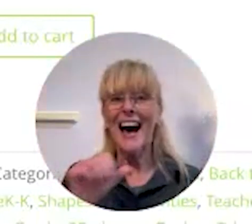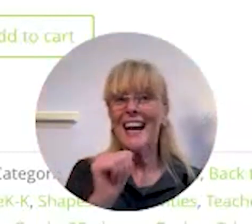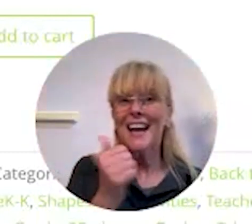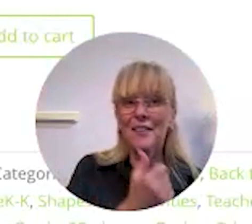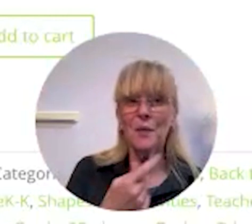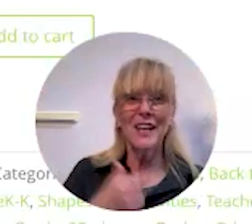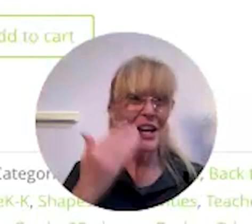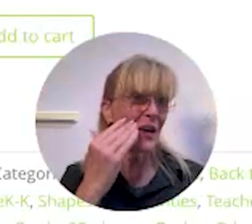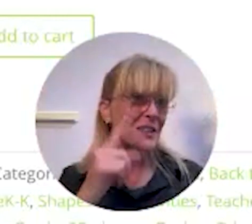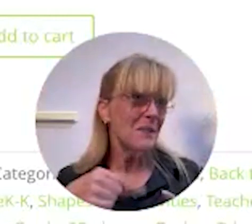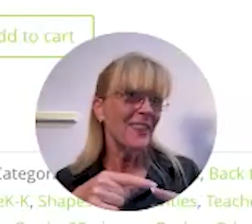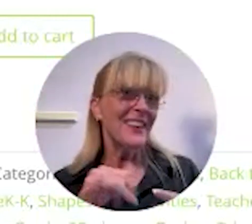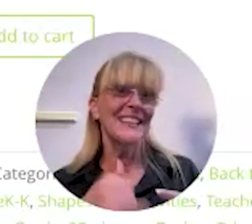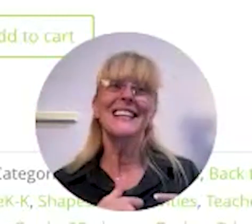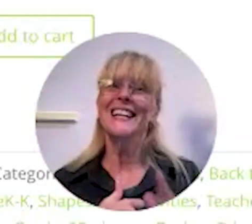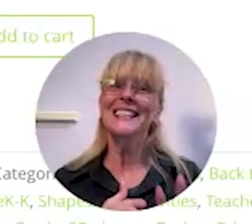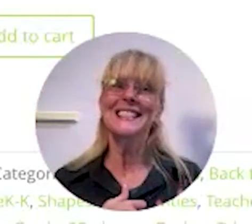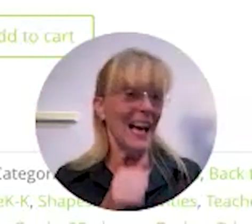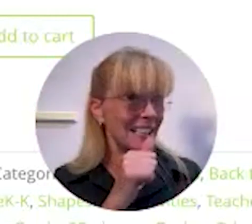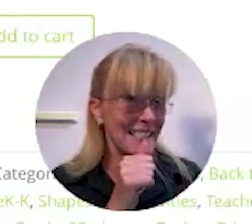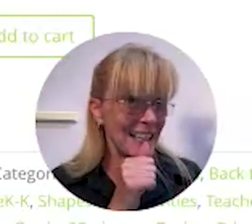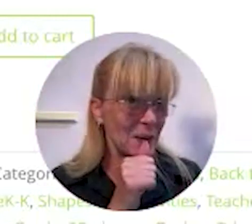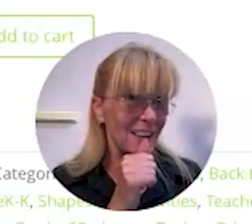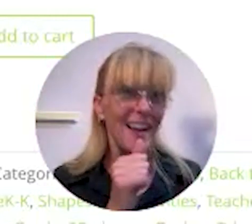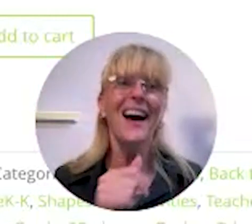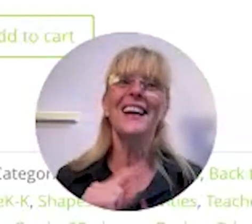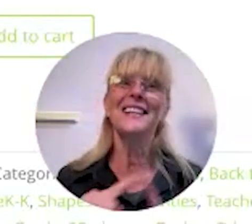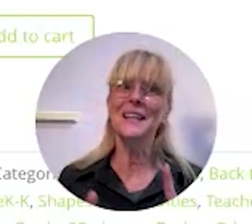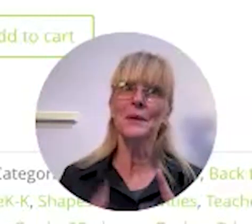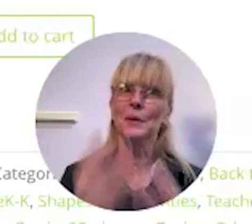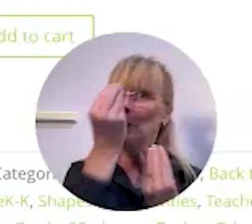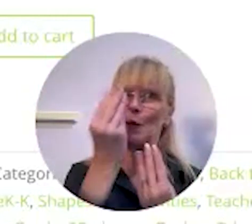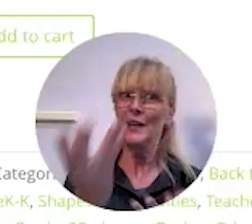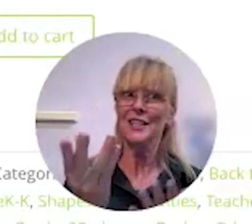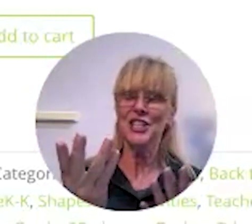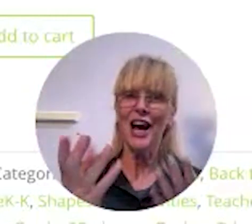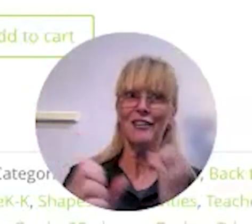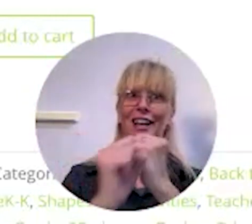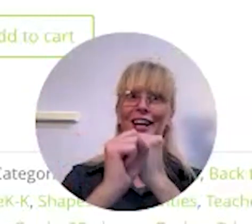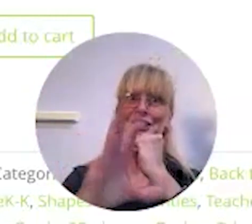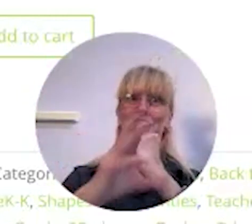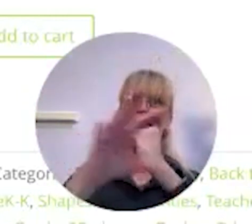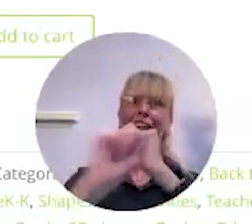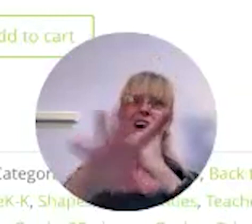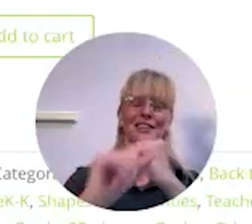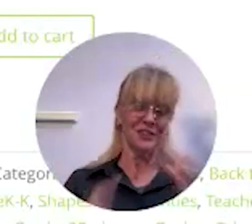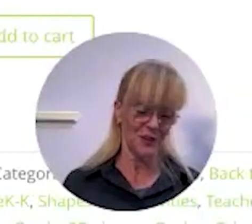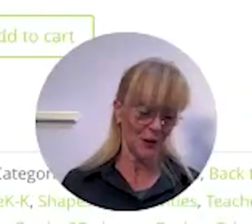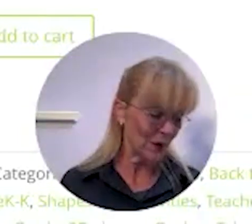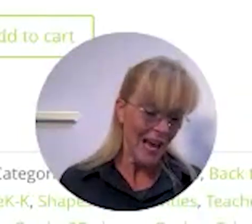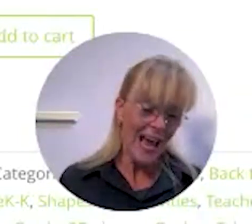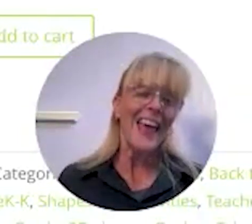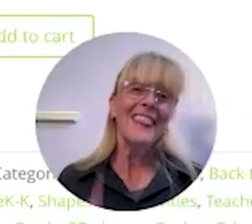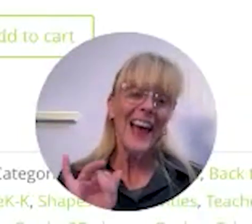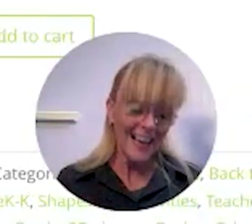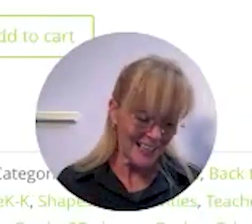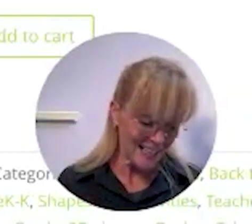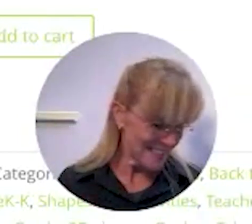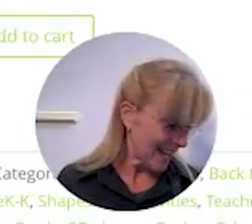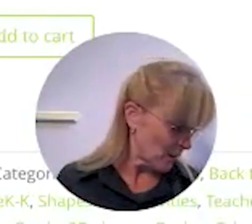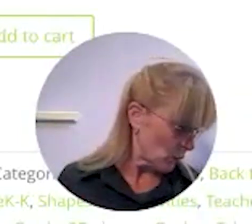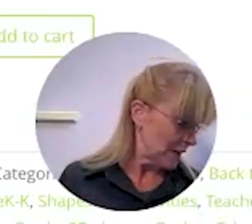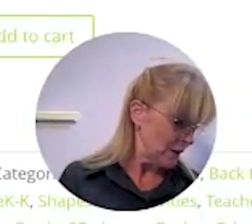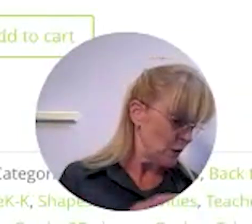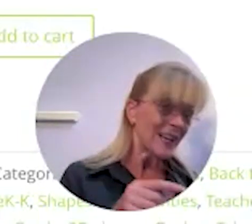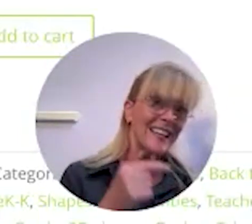not everyone knows about this and it's not a secret it's something we want to shout like shout out to you so and that